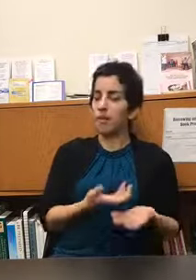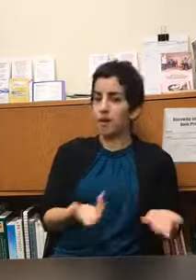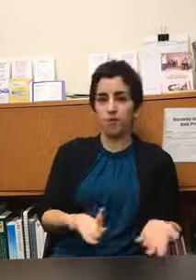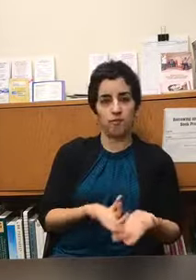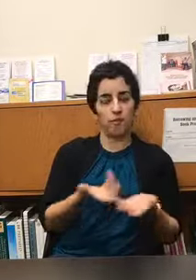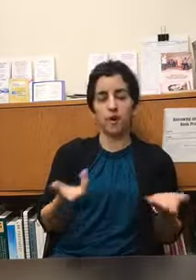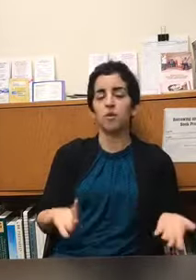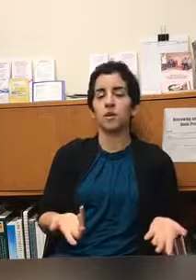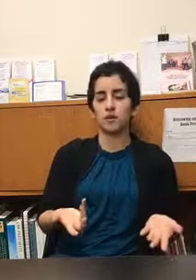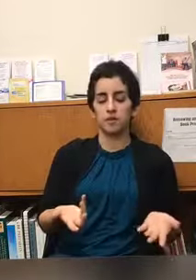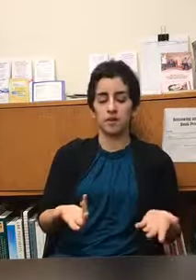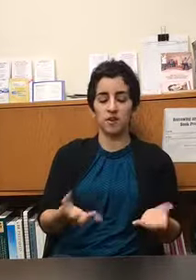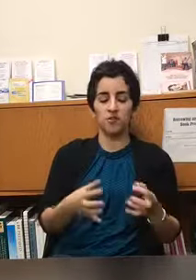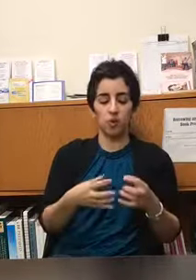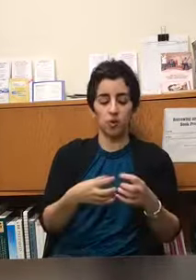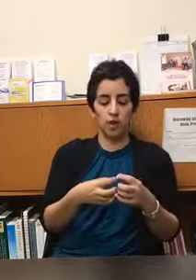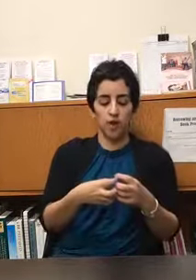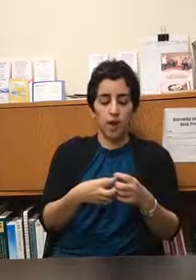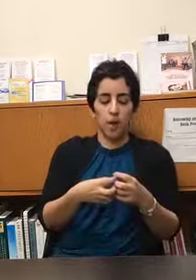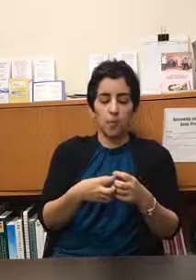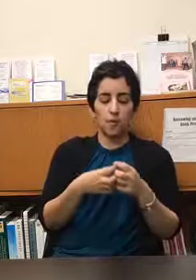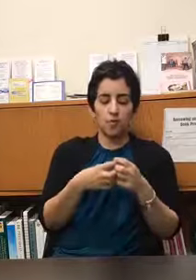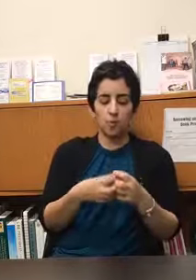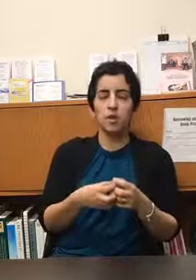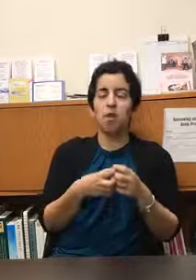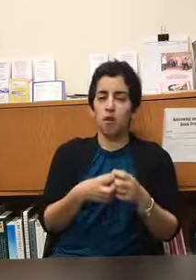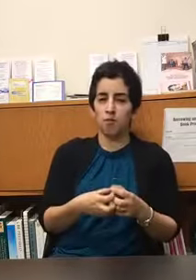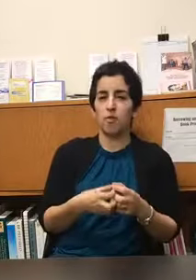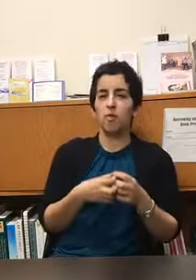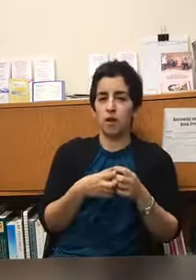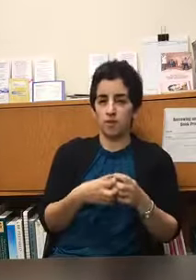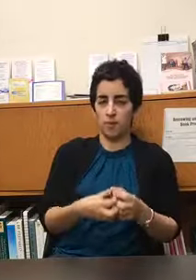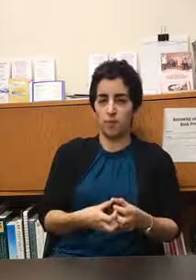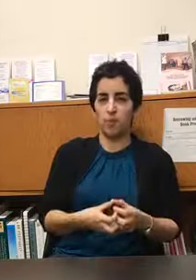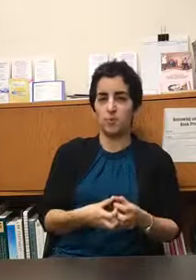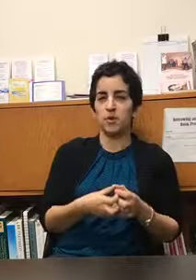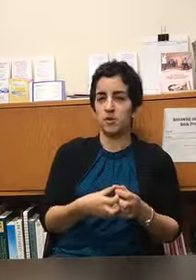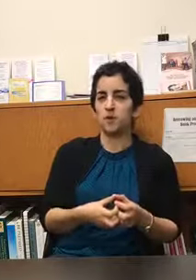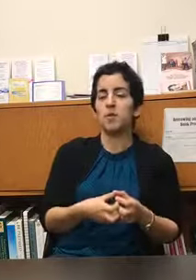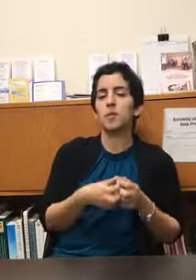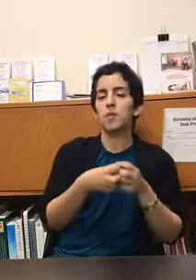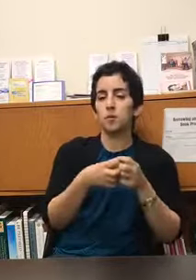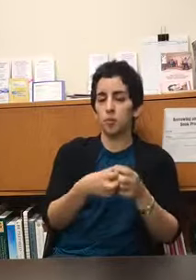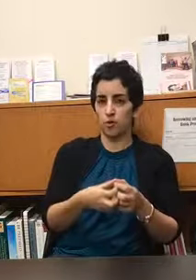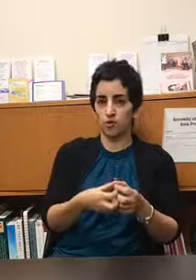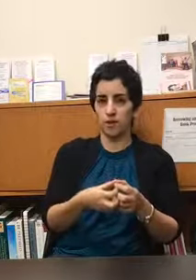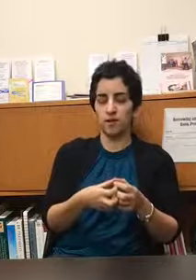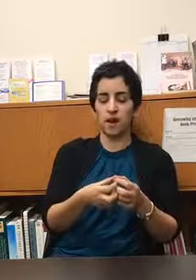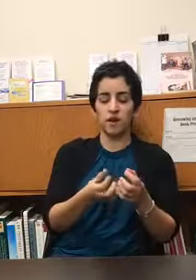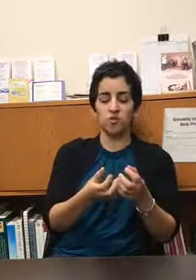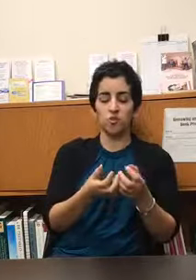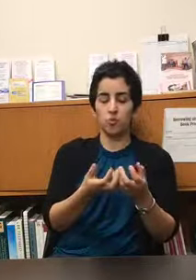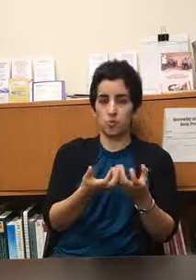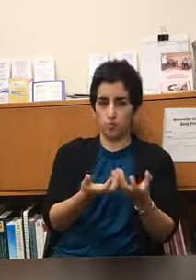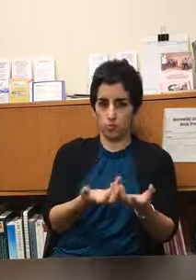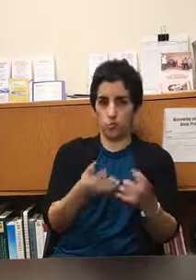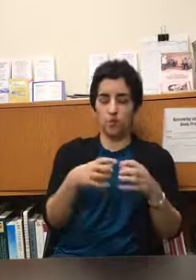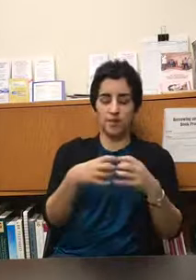life whatever it is and so but it's really hard for a lot of people particularly people who are prone to anxiety to to